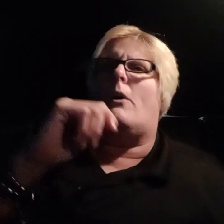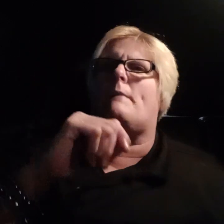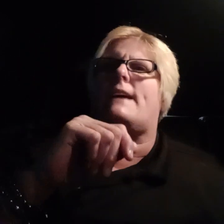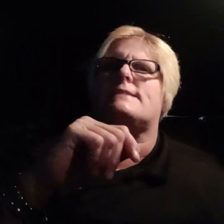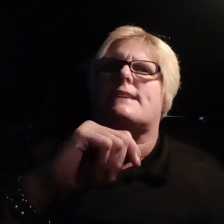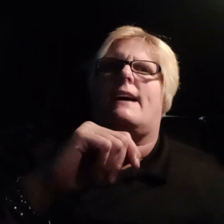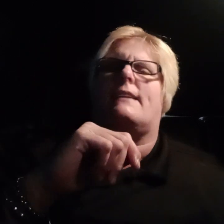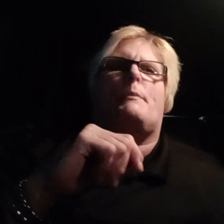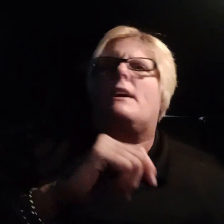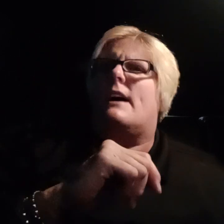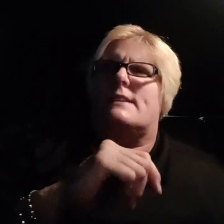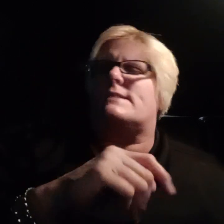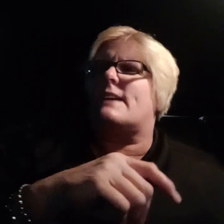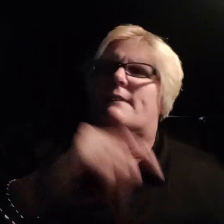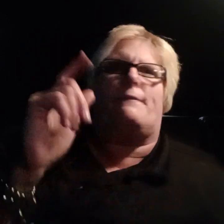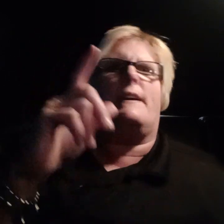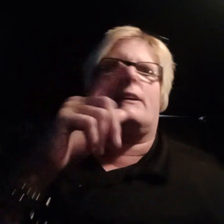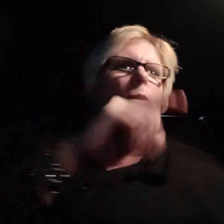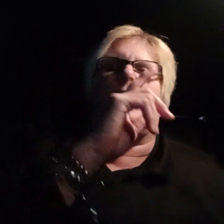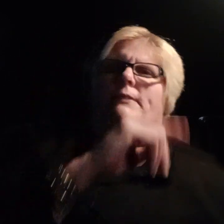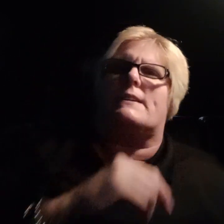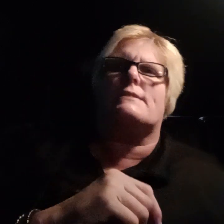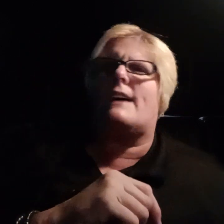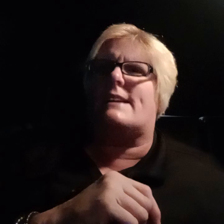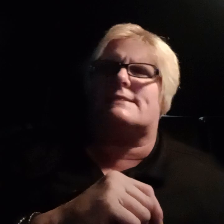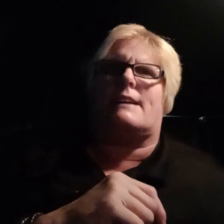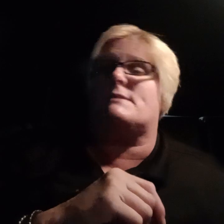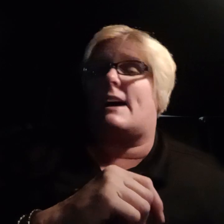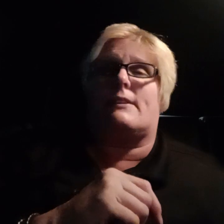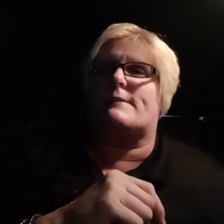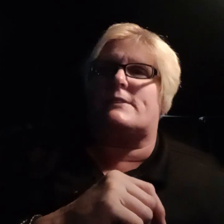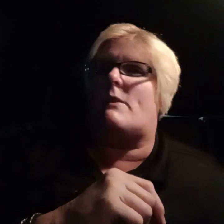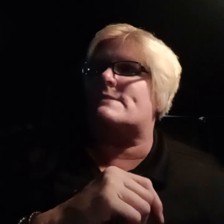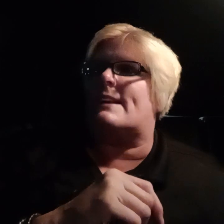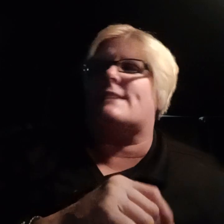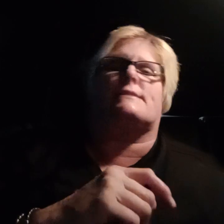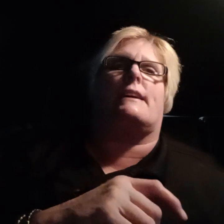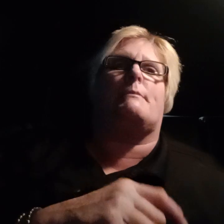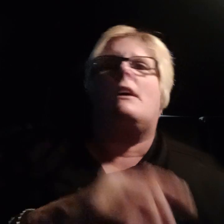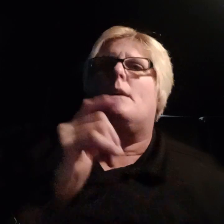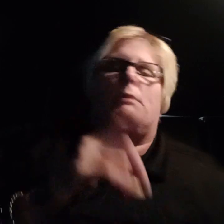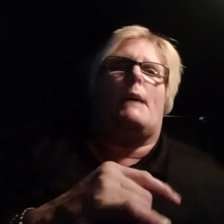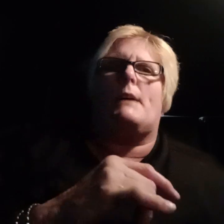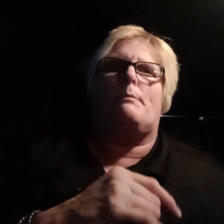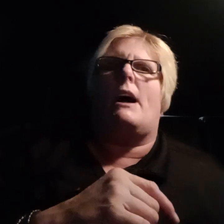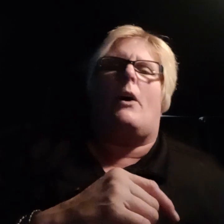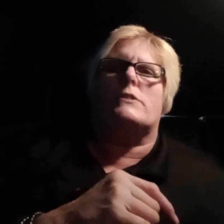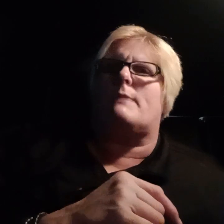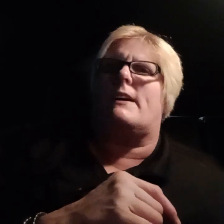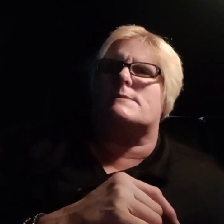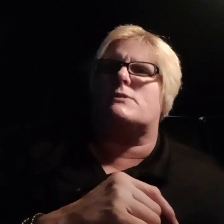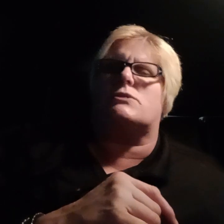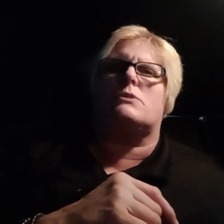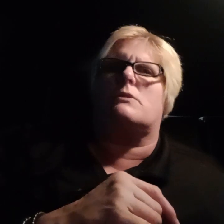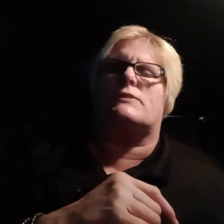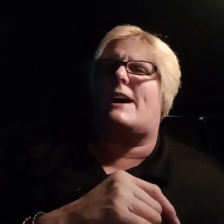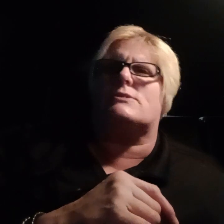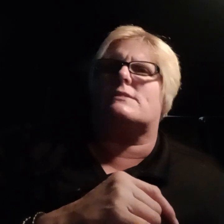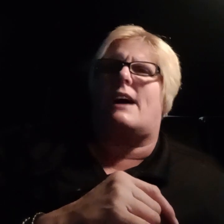homemade sign-up and say, Vic, whatever his last name is, I don't even know his last name, blah, blah, blah, owes my husband $2,000.